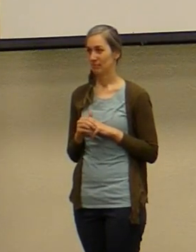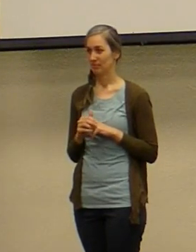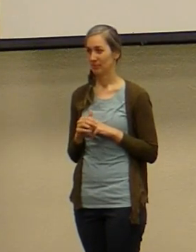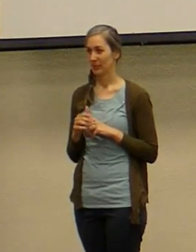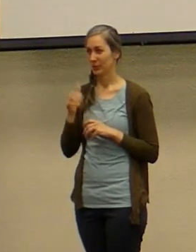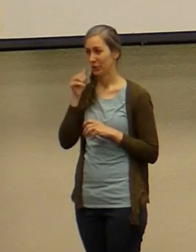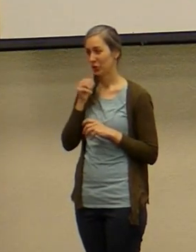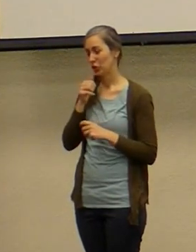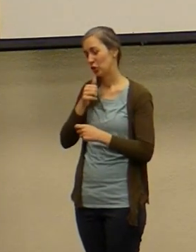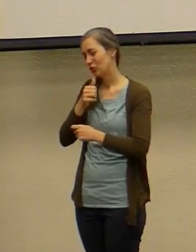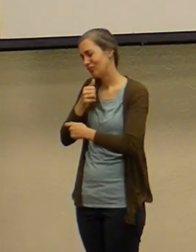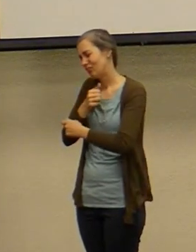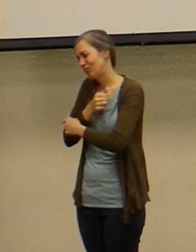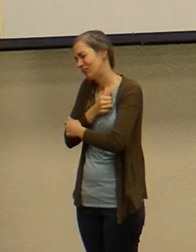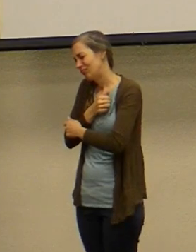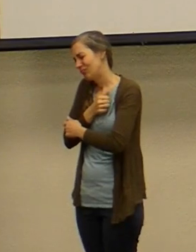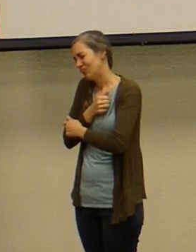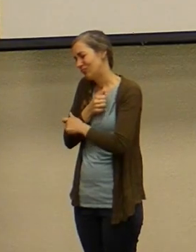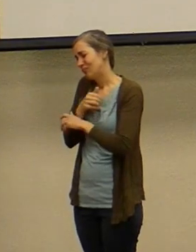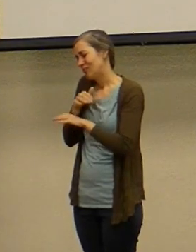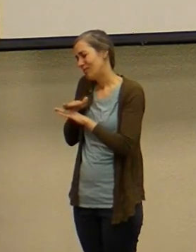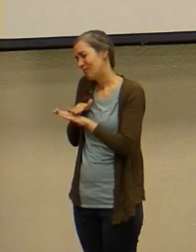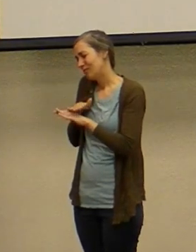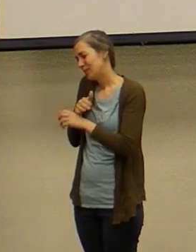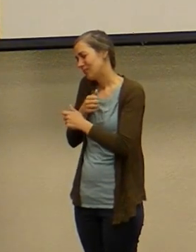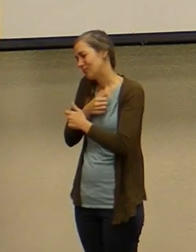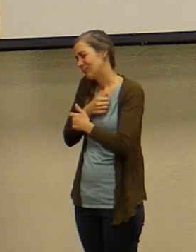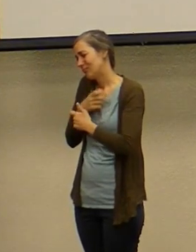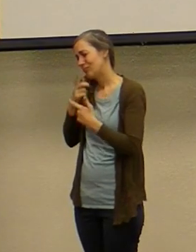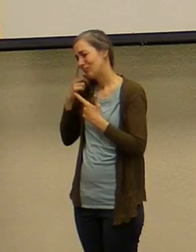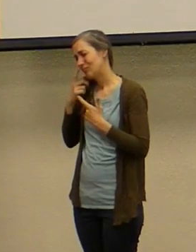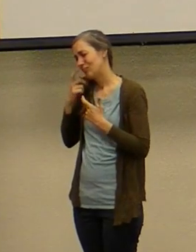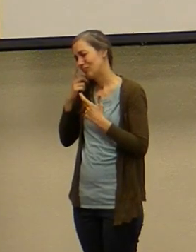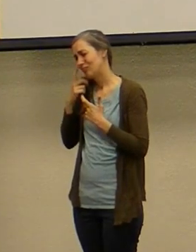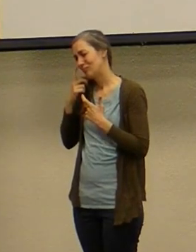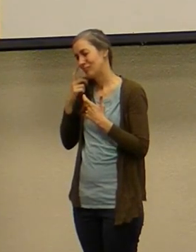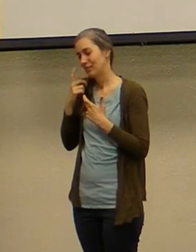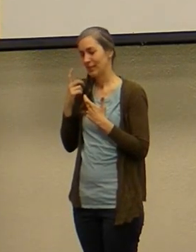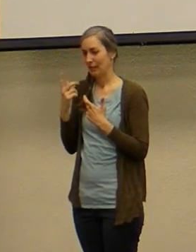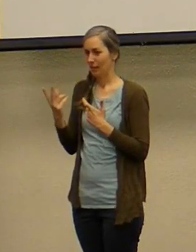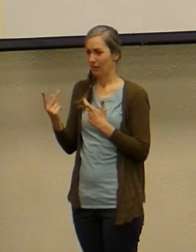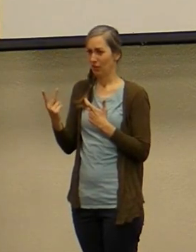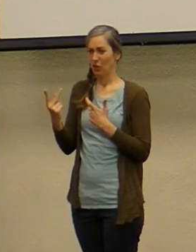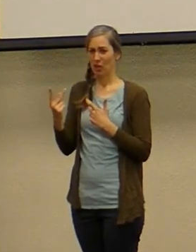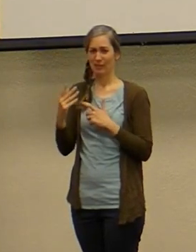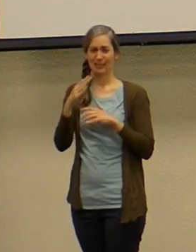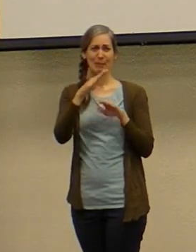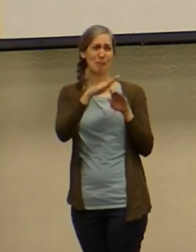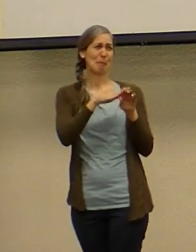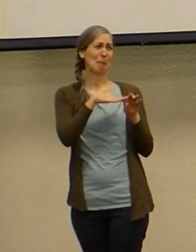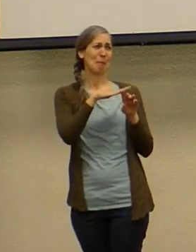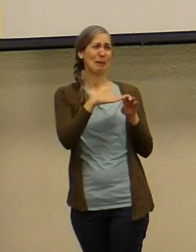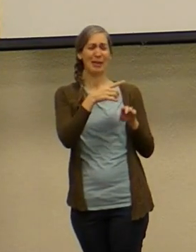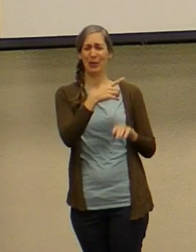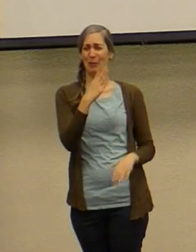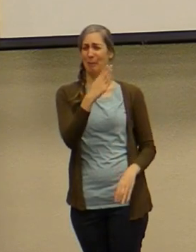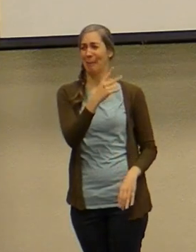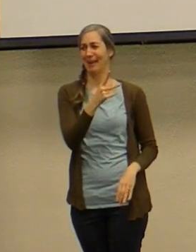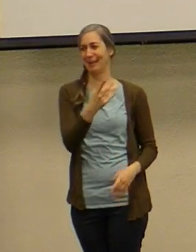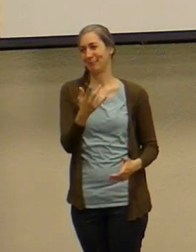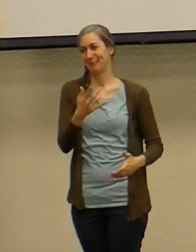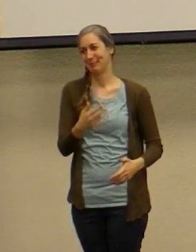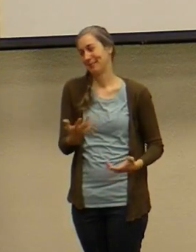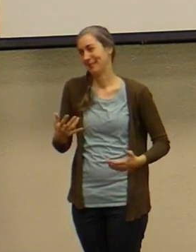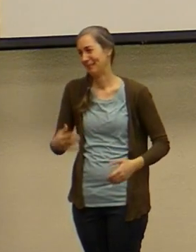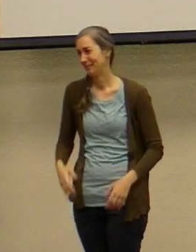hugs the dog and pets the dog and is sharing this last moment sobbing and the dog is petting her back like dogs do and she